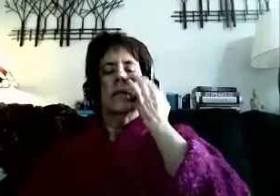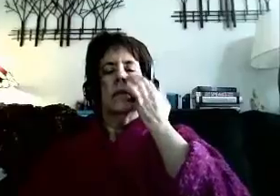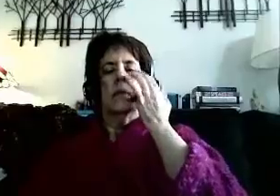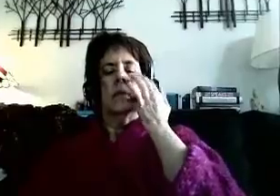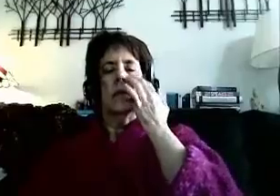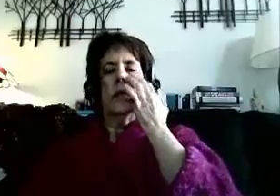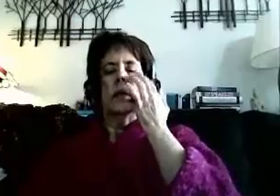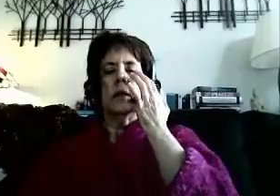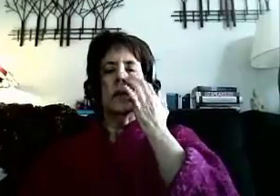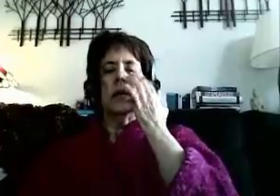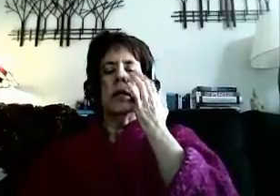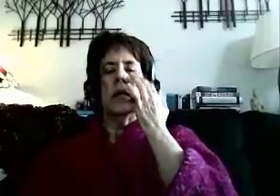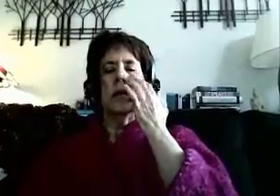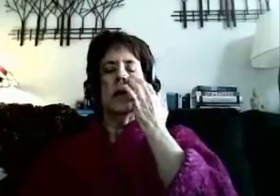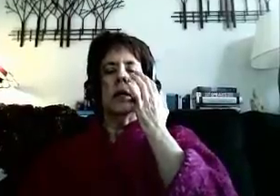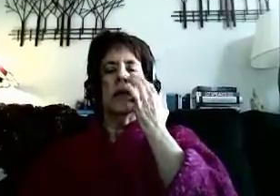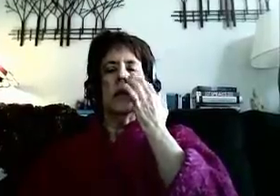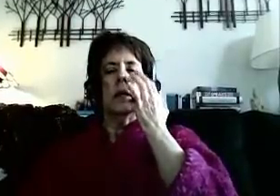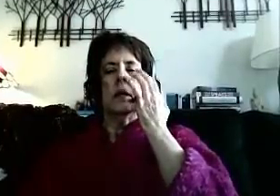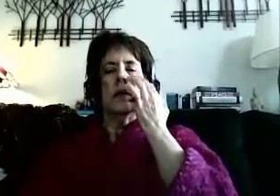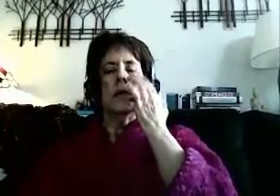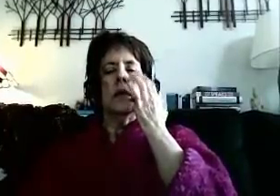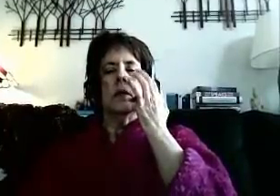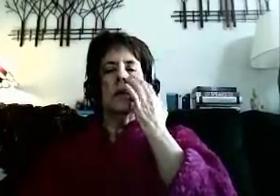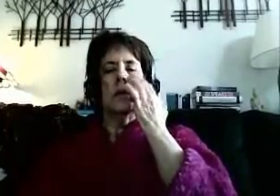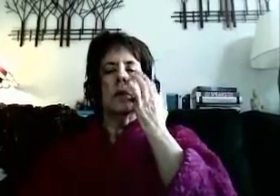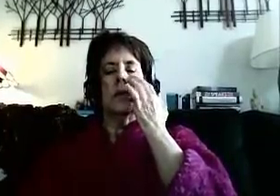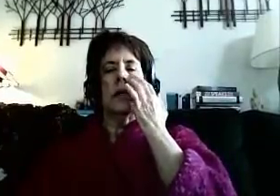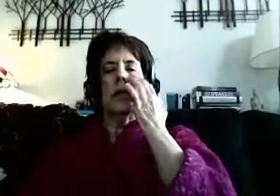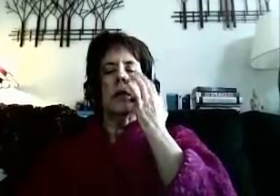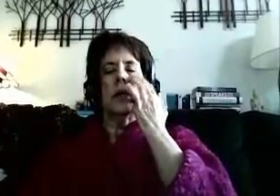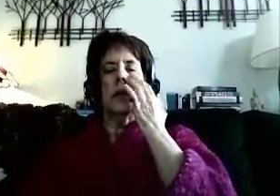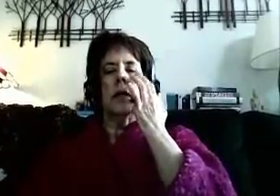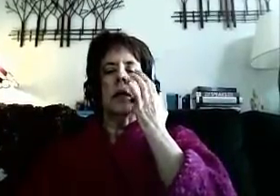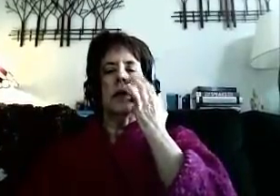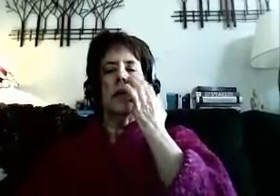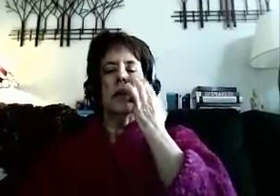When did this ability to heal so quickly and quickly appear?